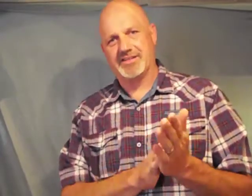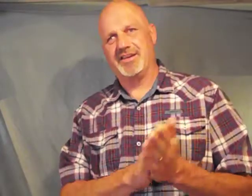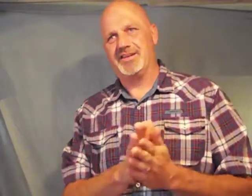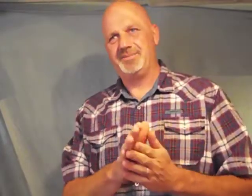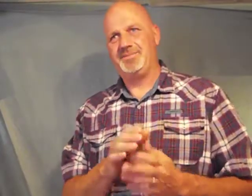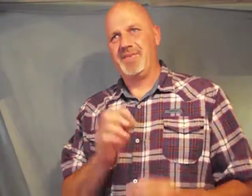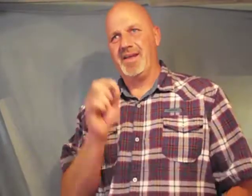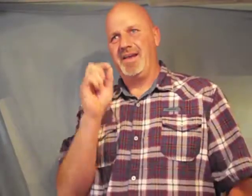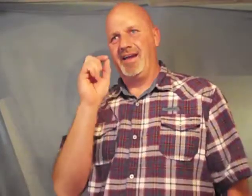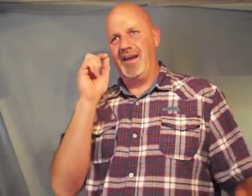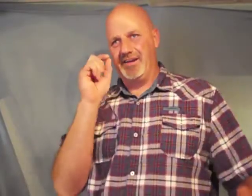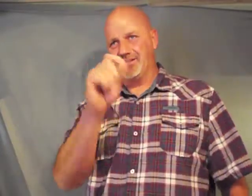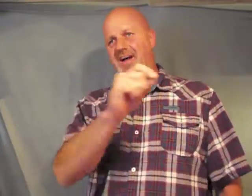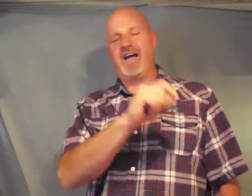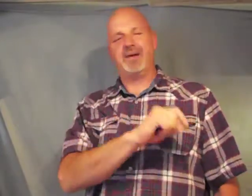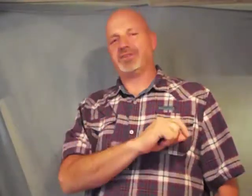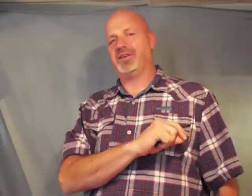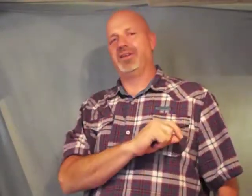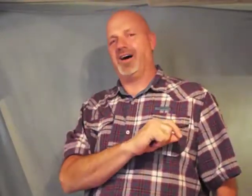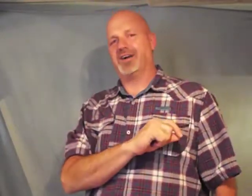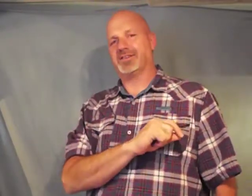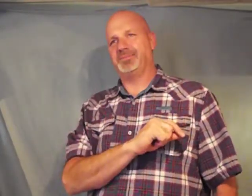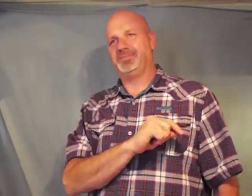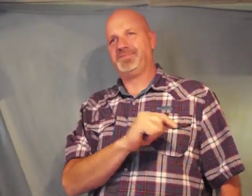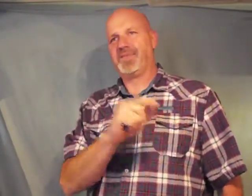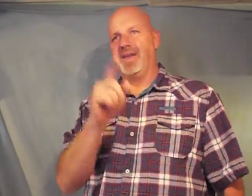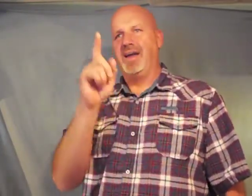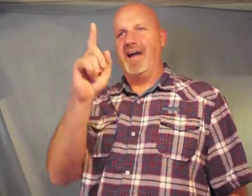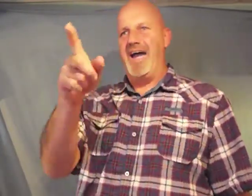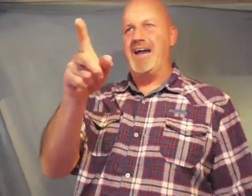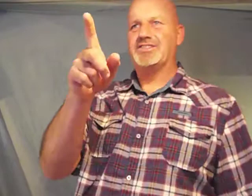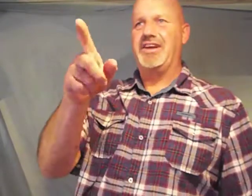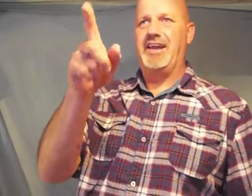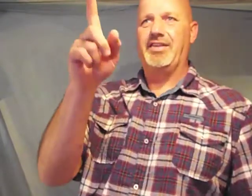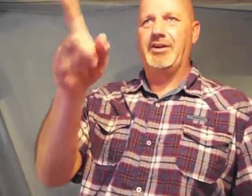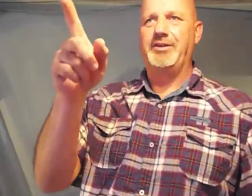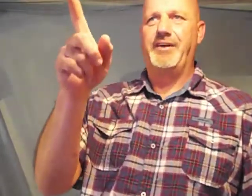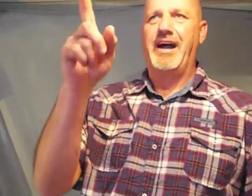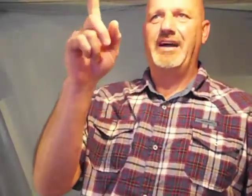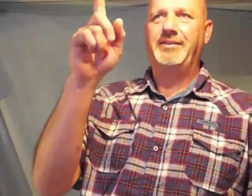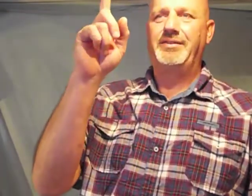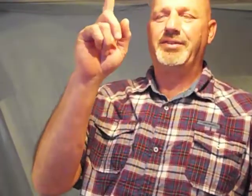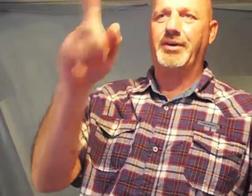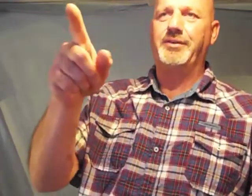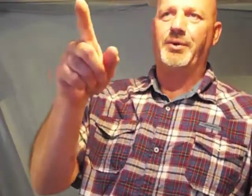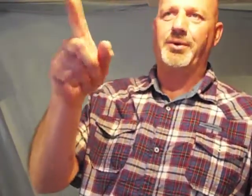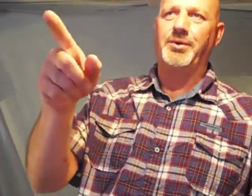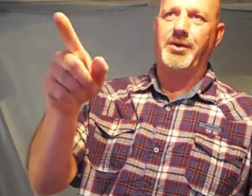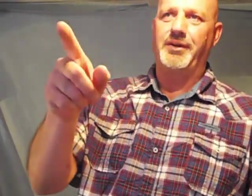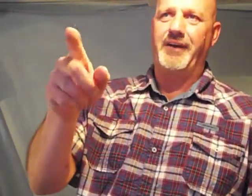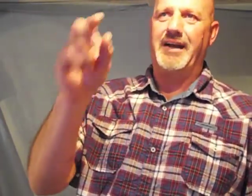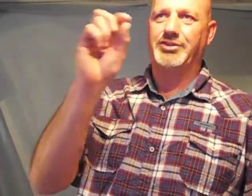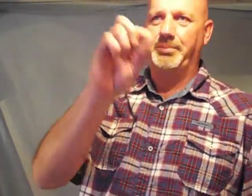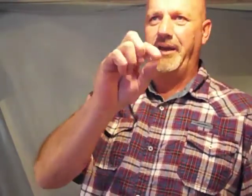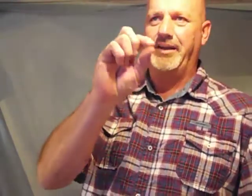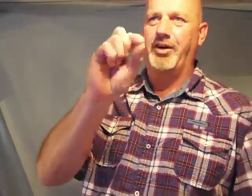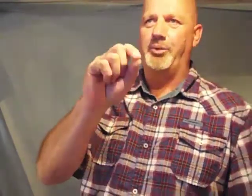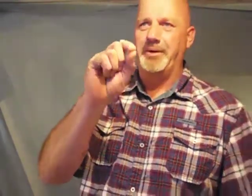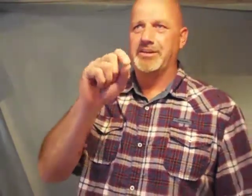on and it's absolutely awesome Acts 10 35 34 through 35 so Peter opened his